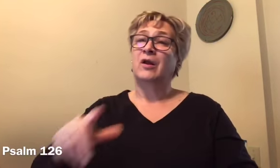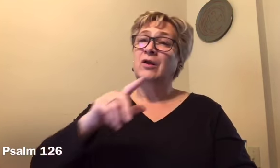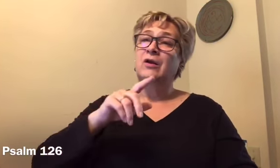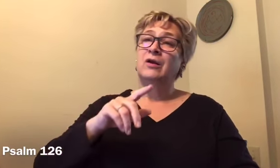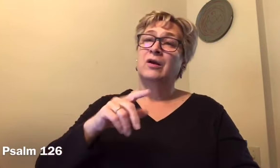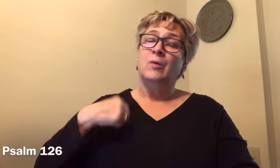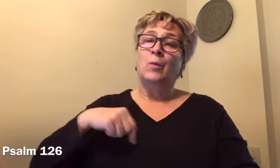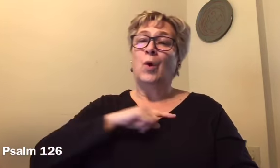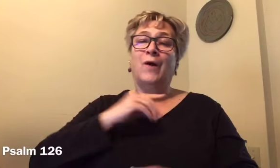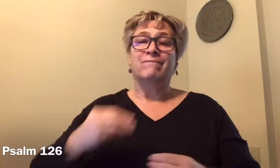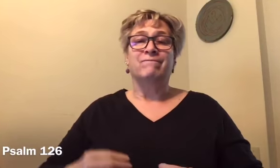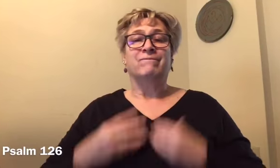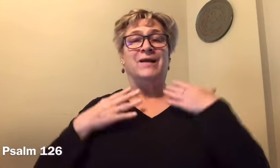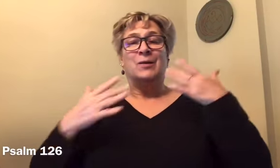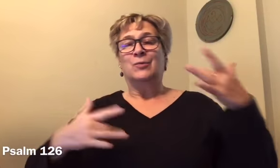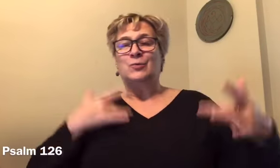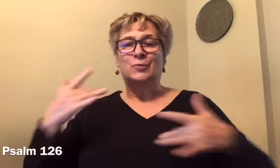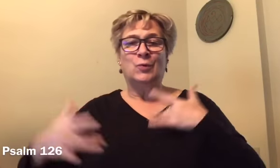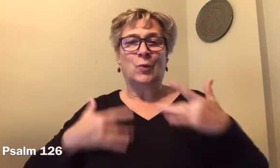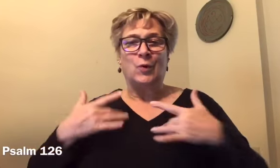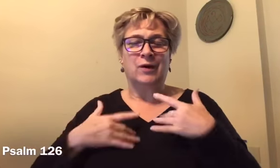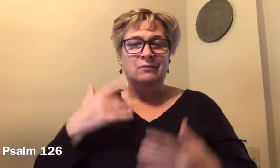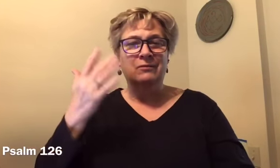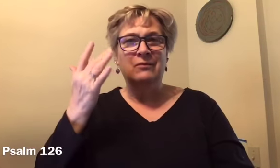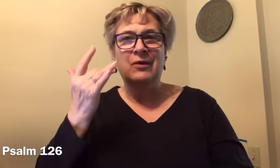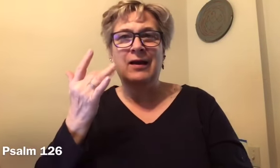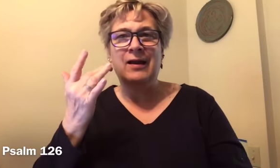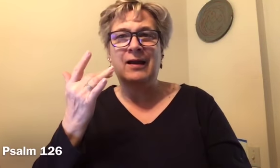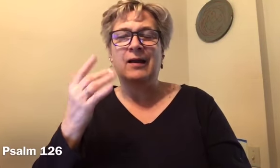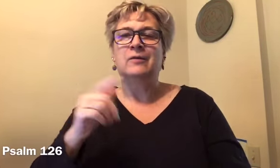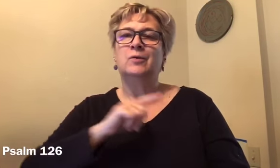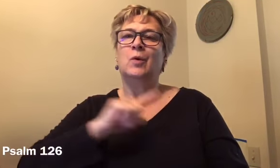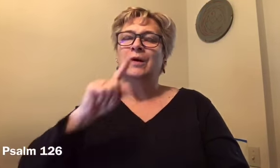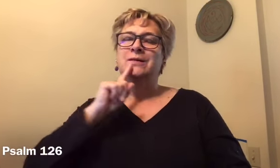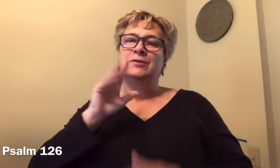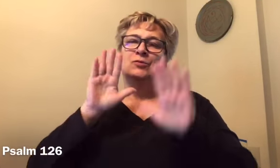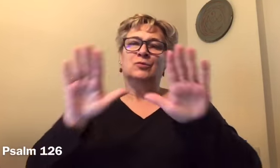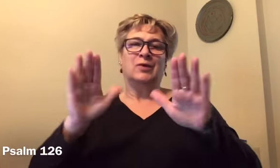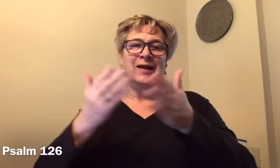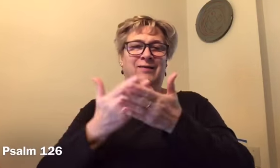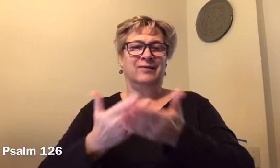The Lord has done great things for us. We are filled with joy.